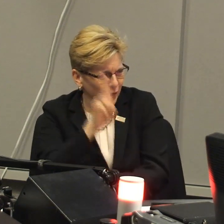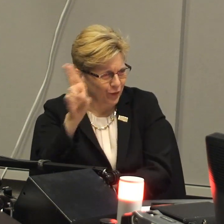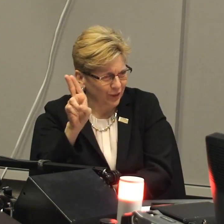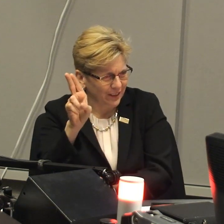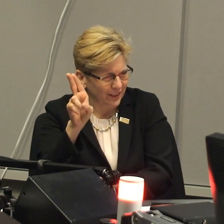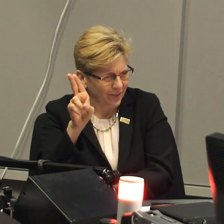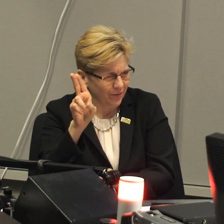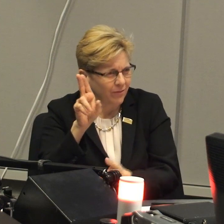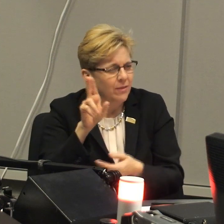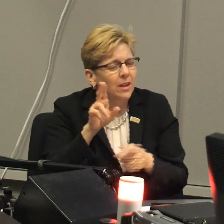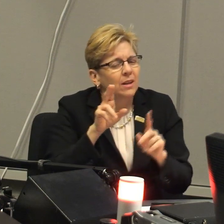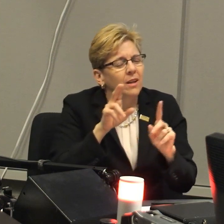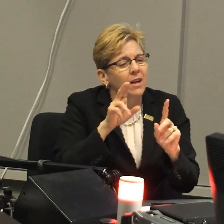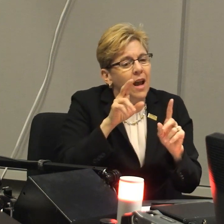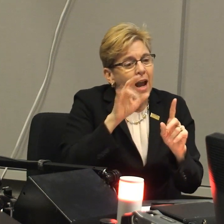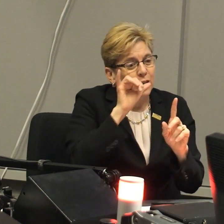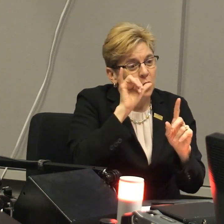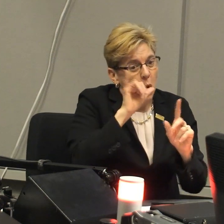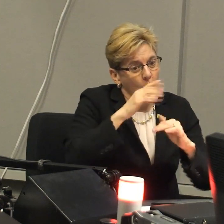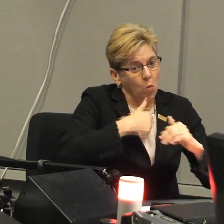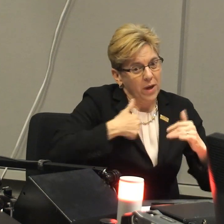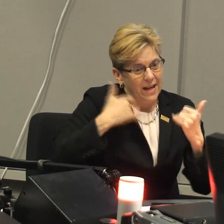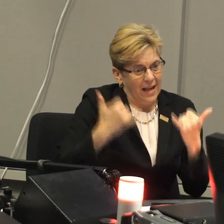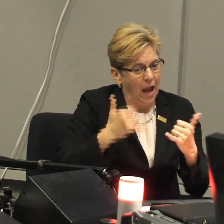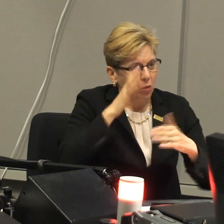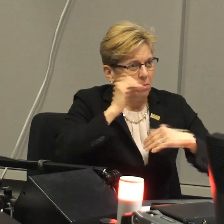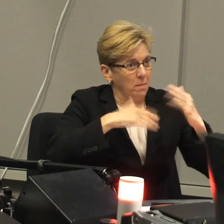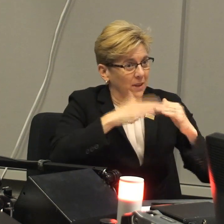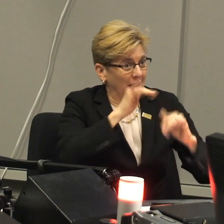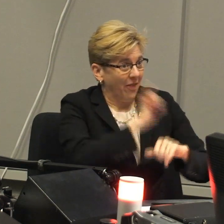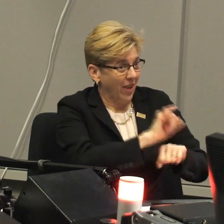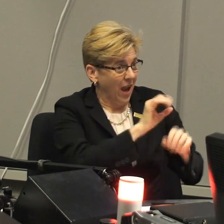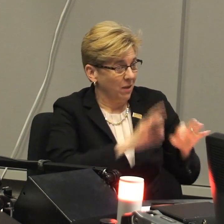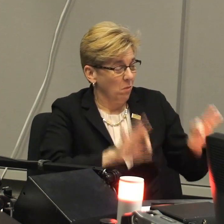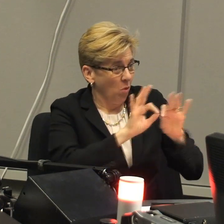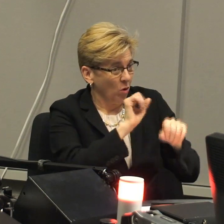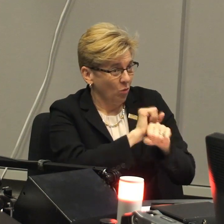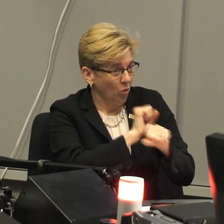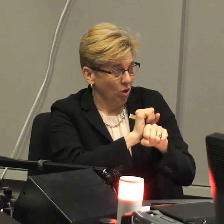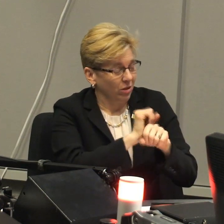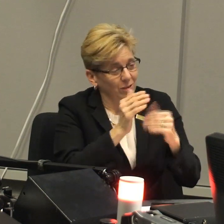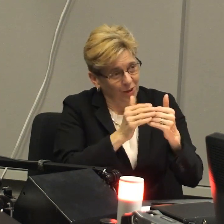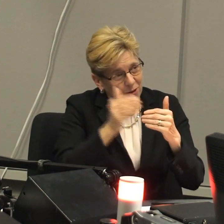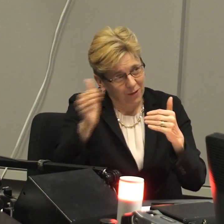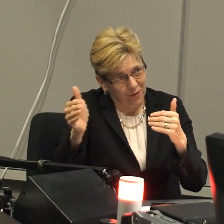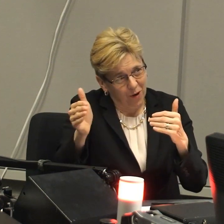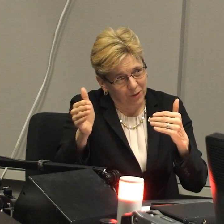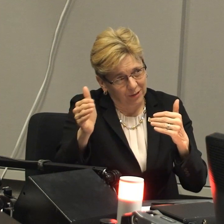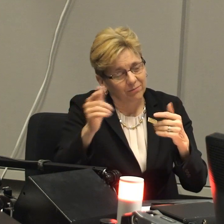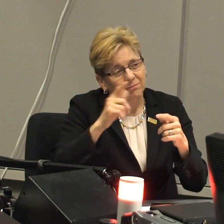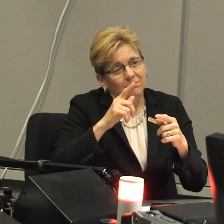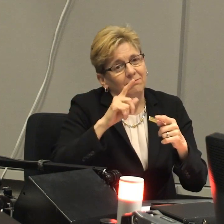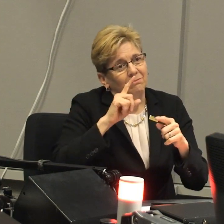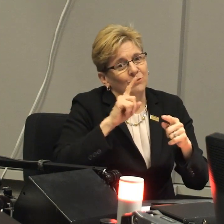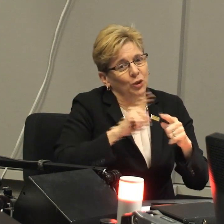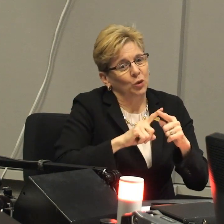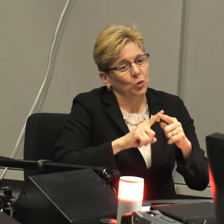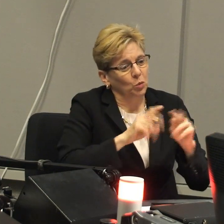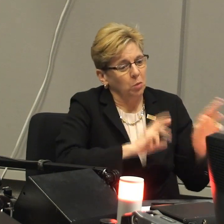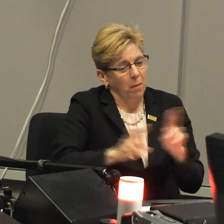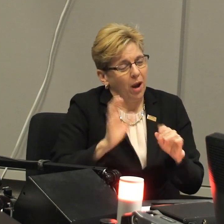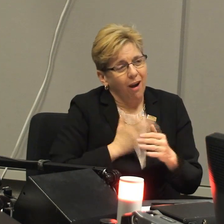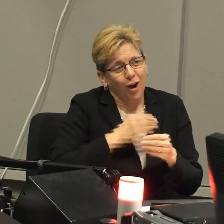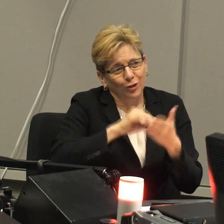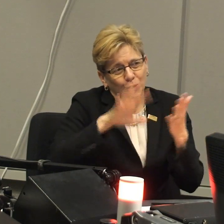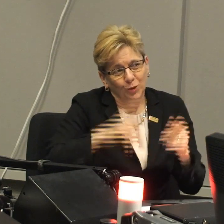identities, as well as our sciences and liberal arts education that we provide at this university. So we're now building on that important work